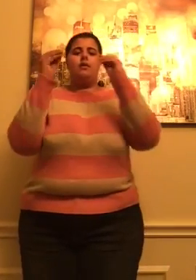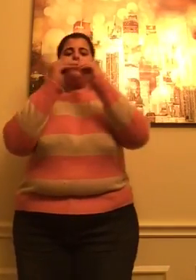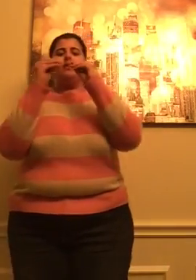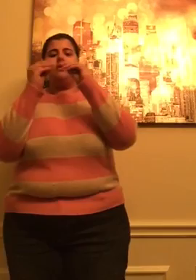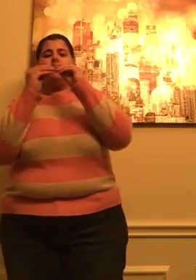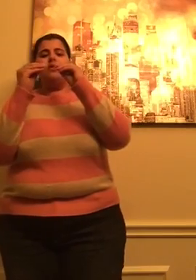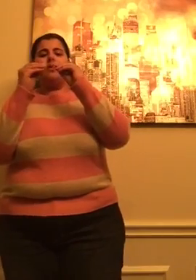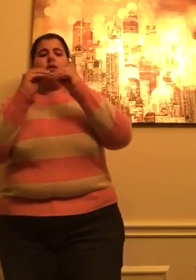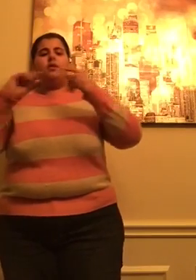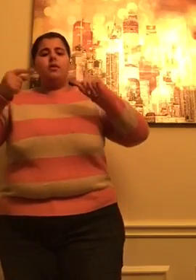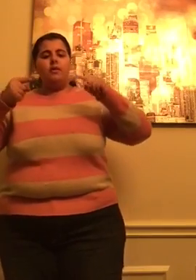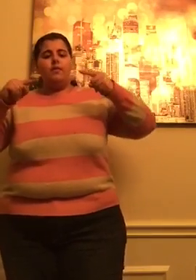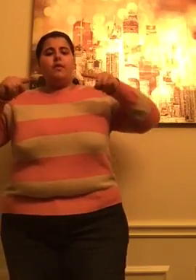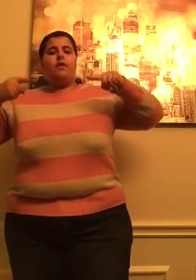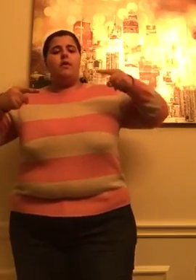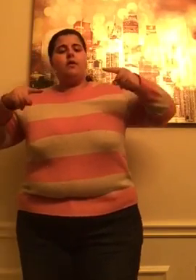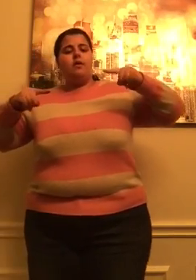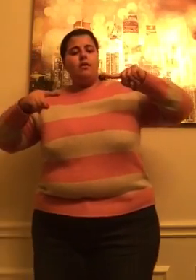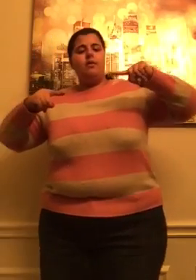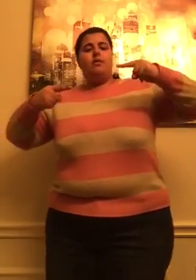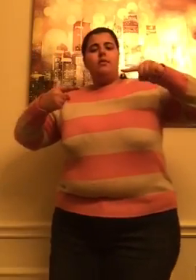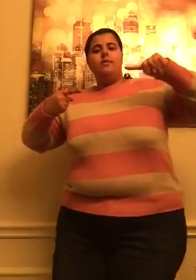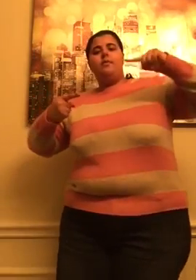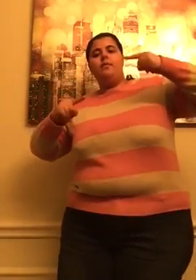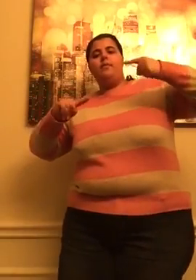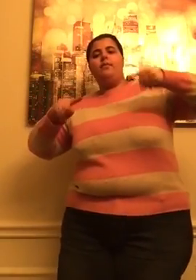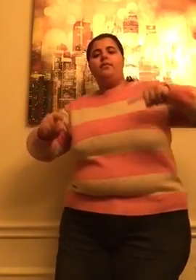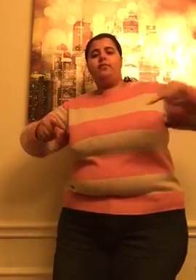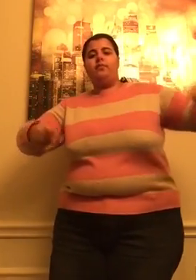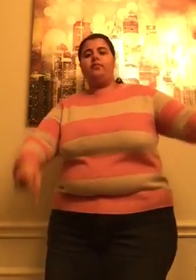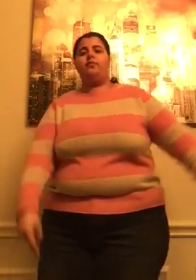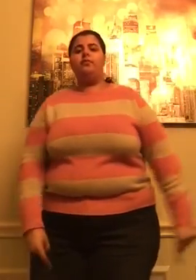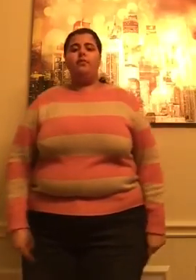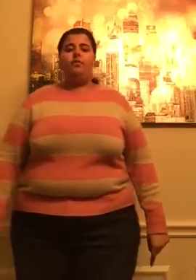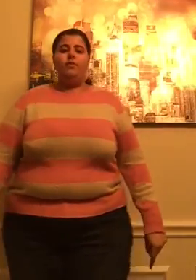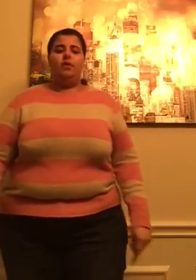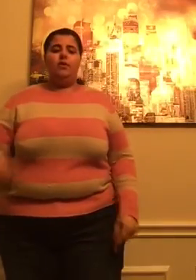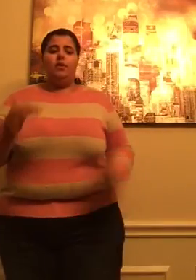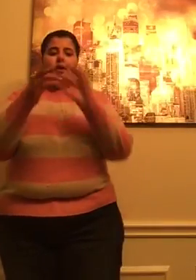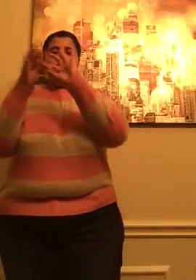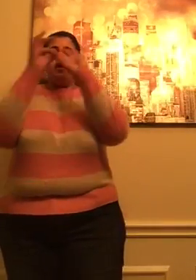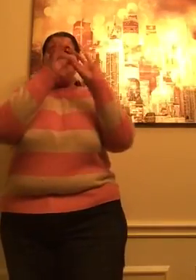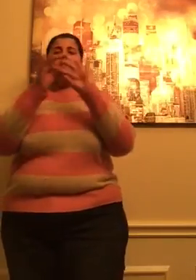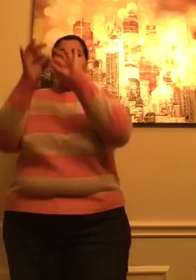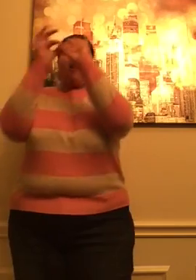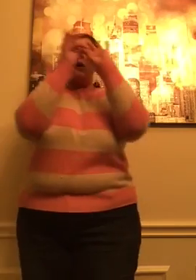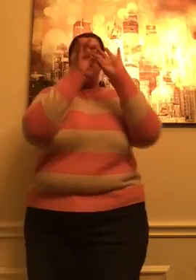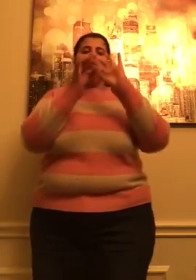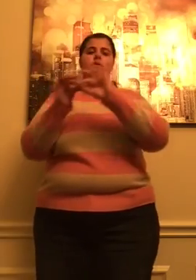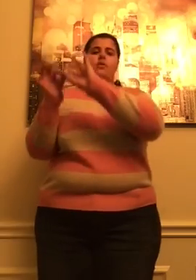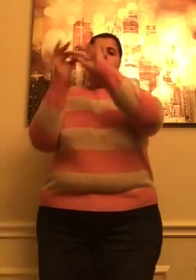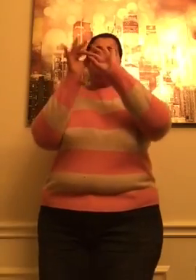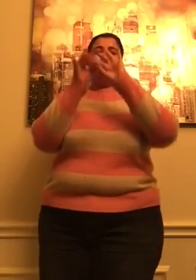kiss away the pain I will stand by you